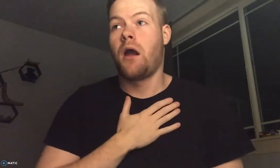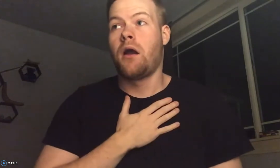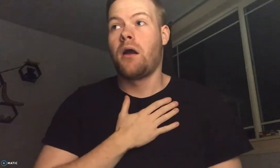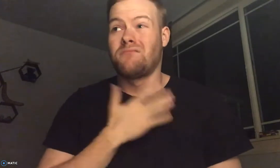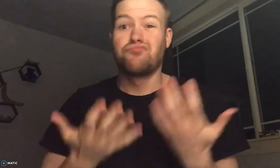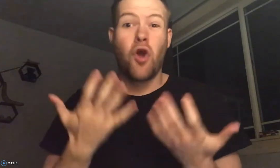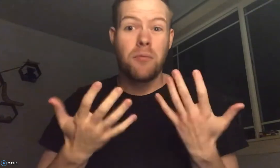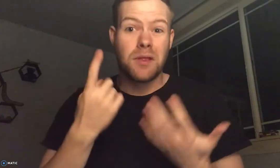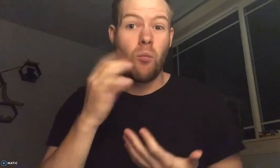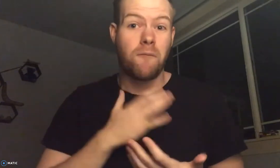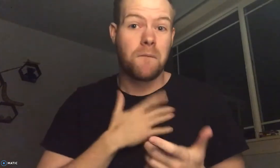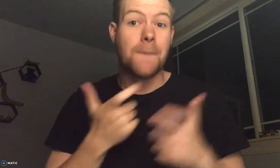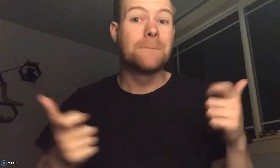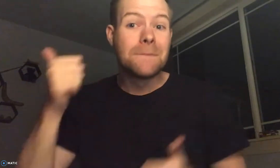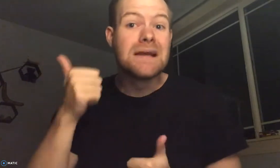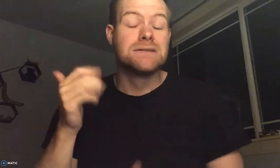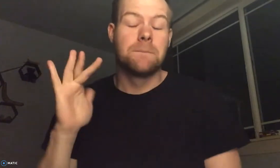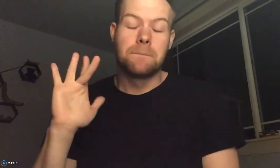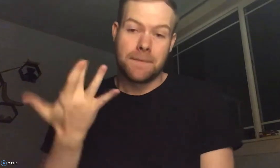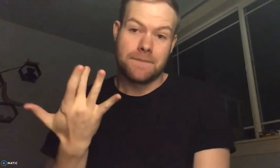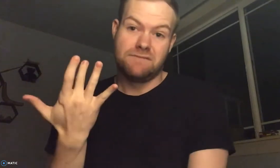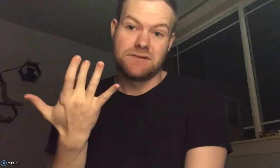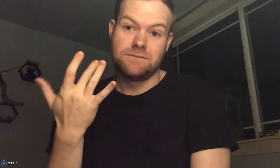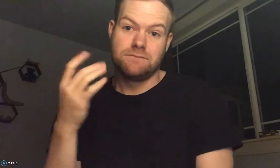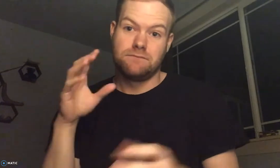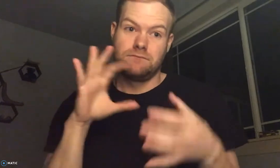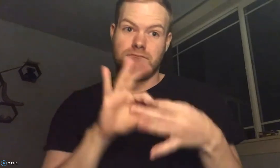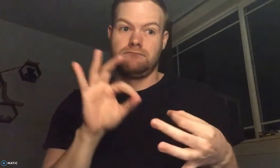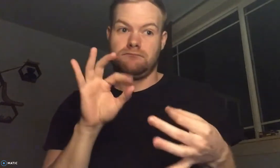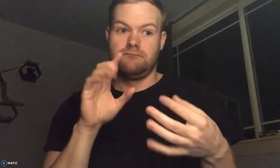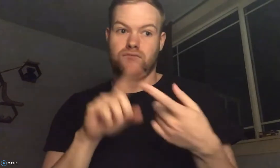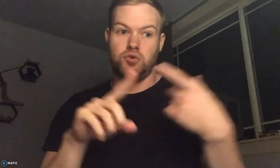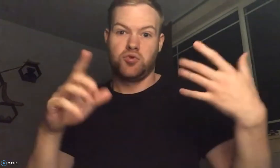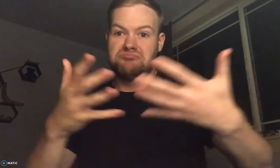Now, I'm going to talk about probably one of my biggest pet peeves.